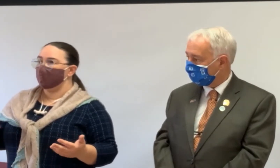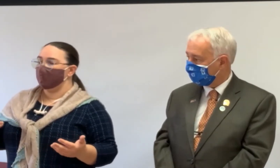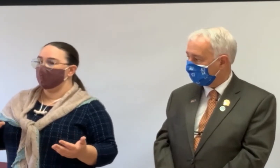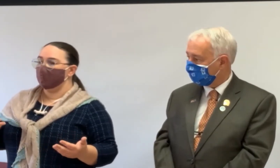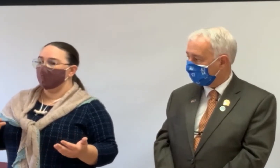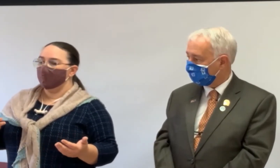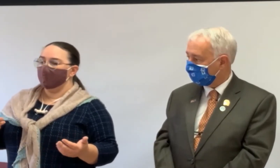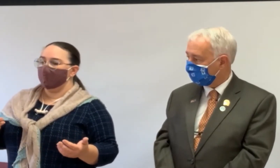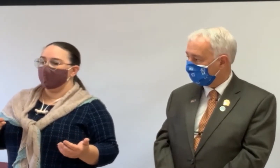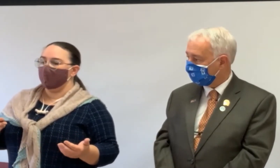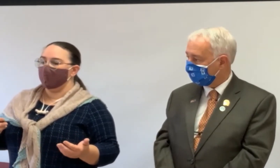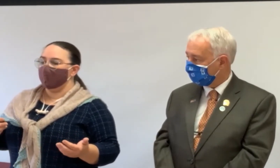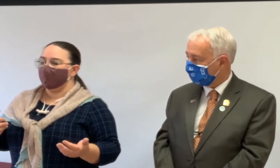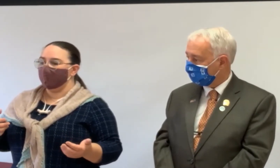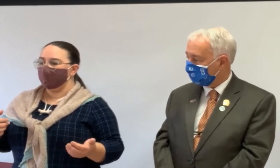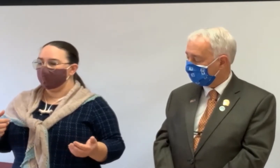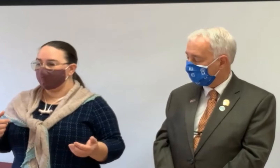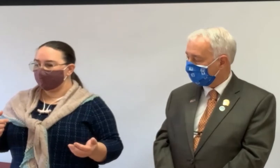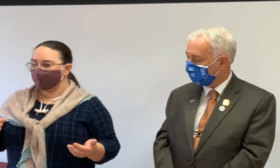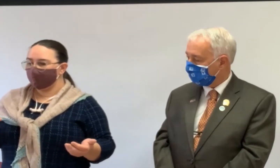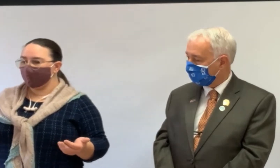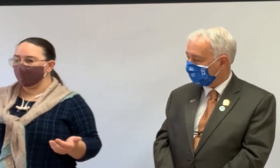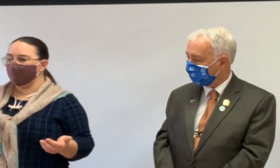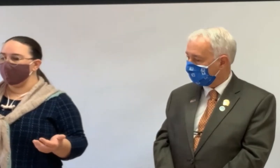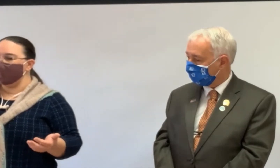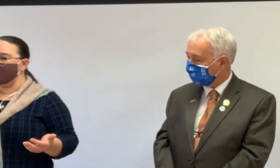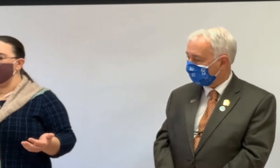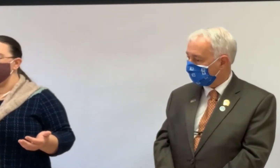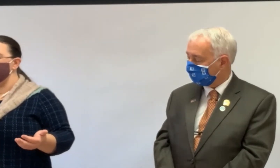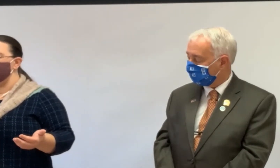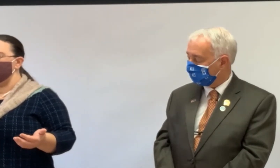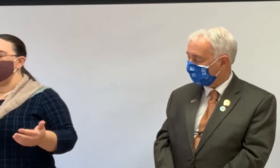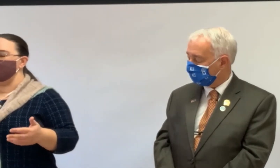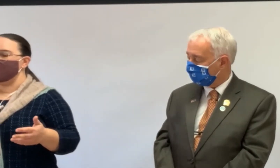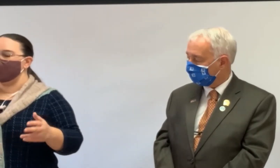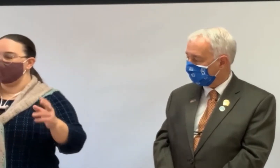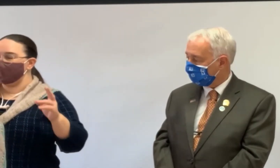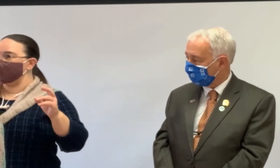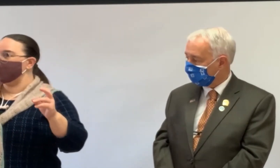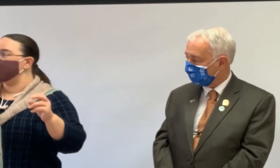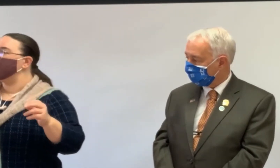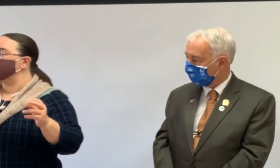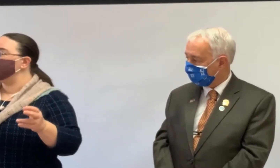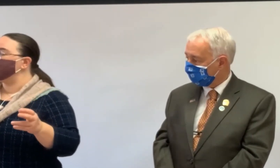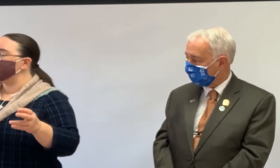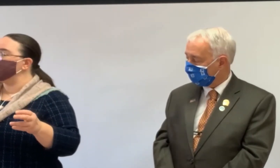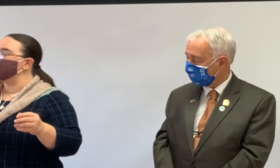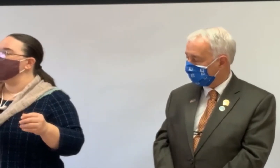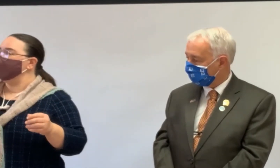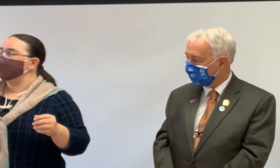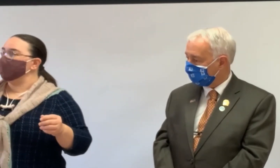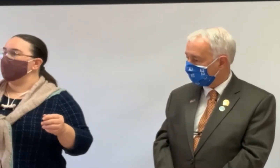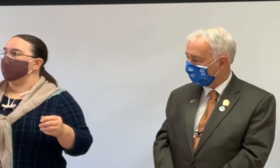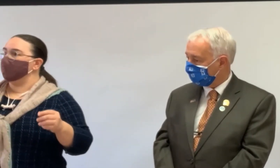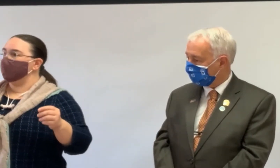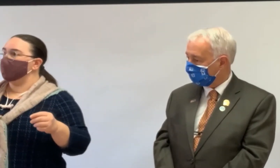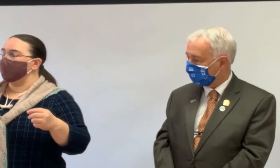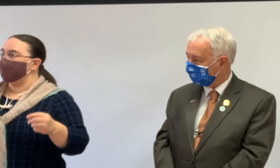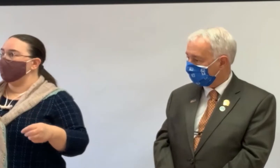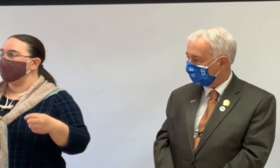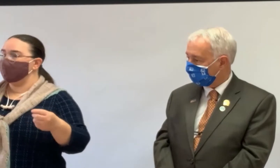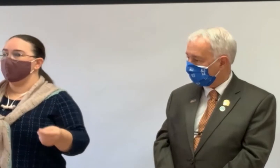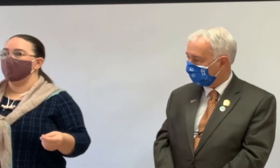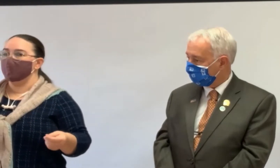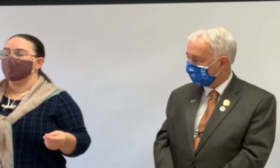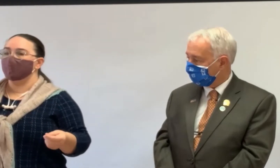of the things that we, that, um, that they often market as smart home features really